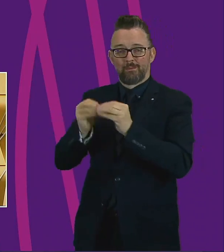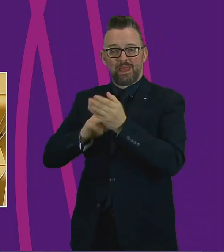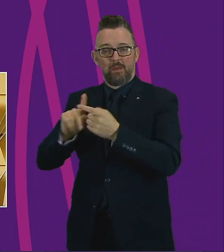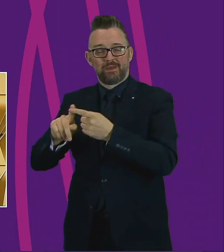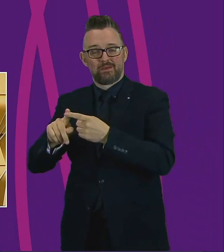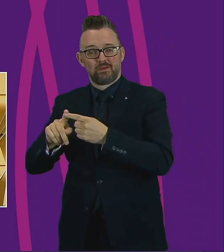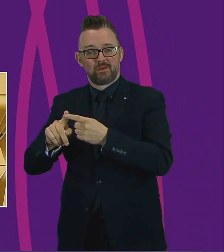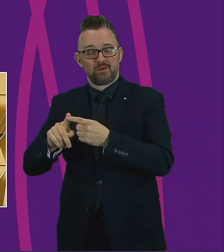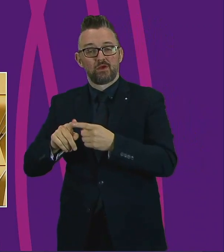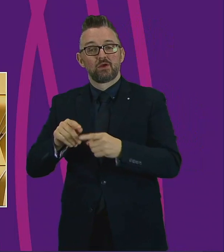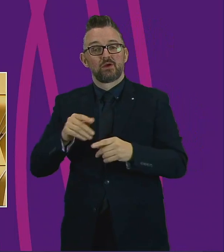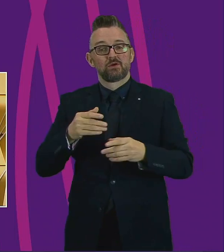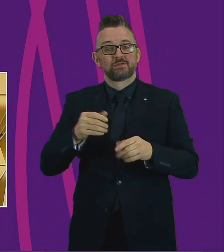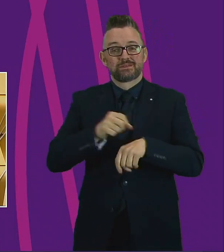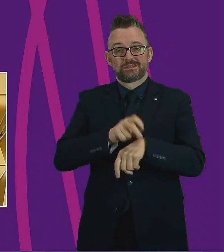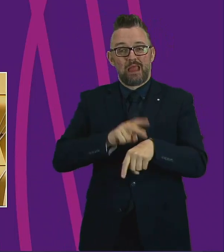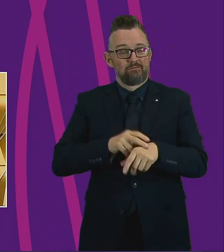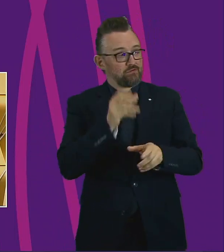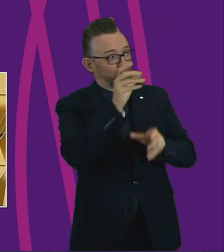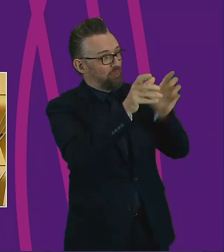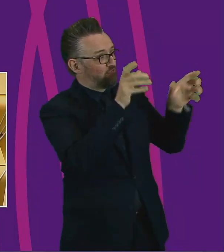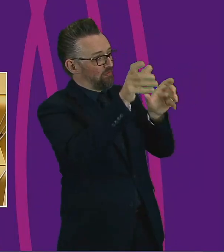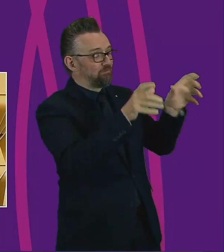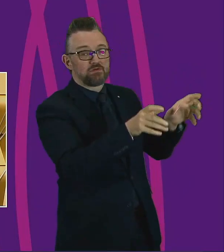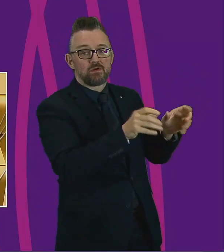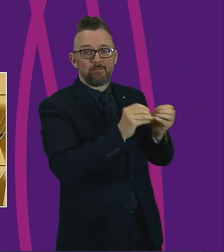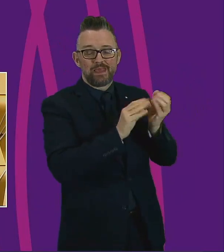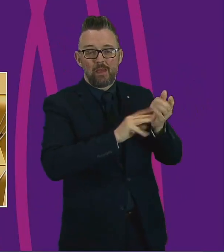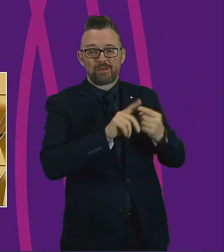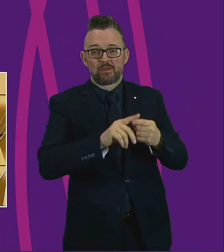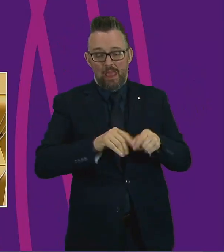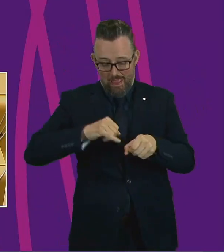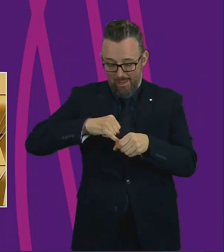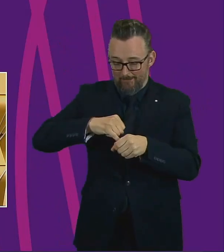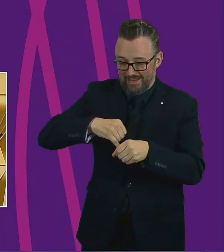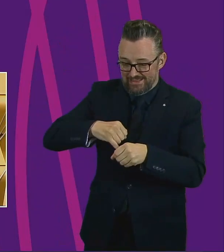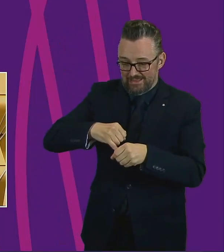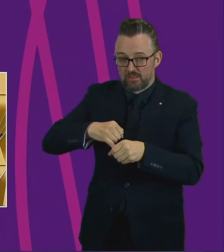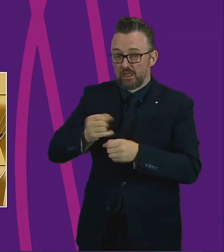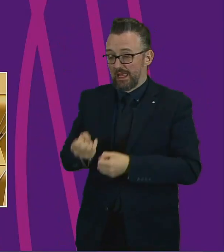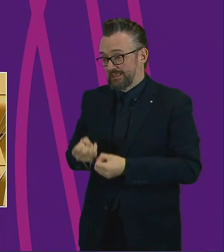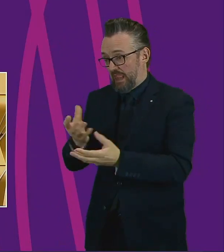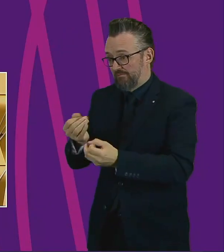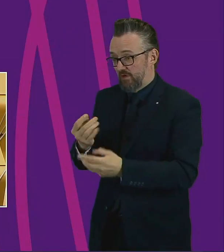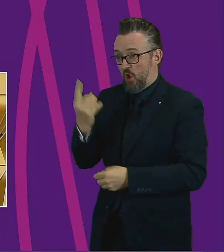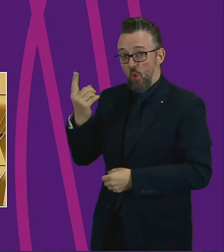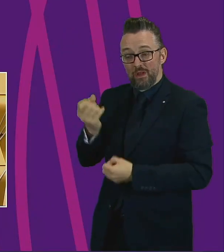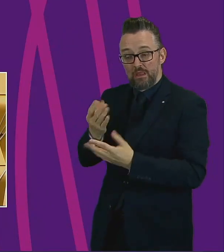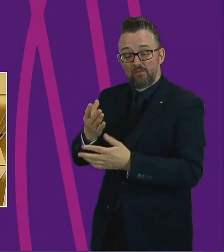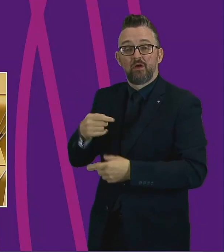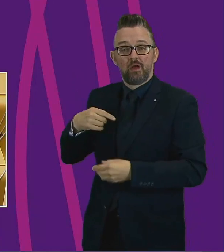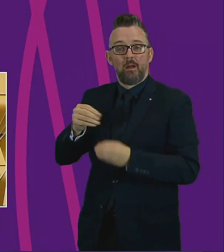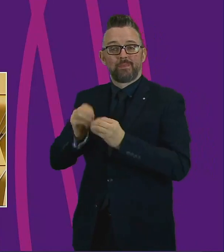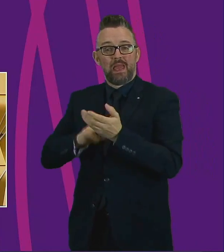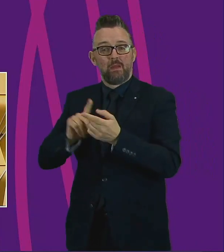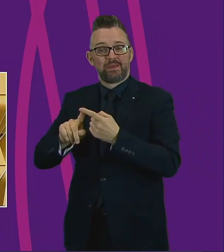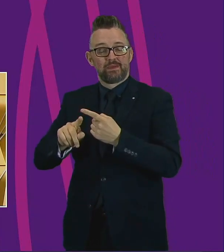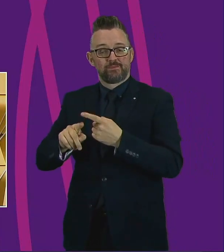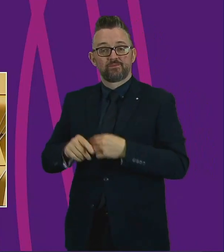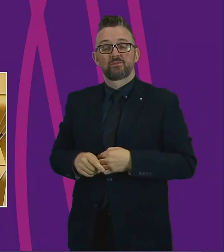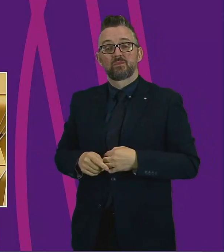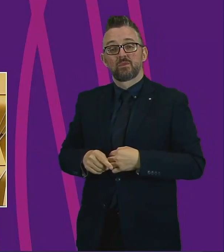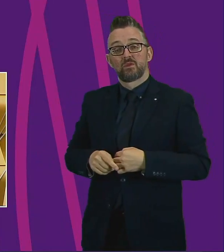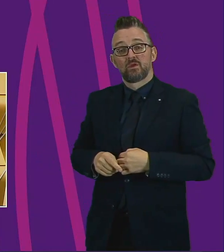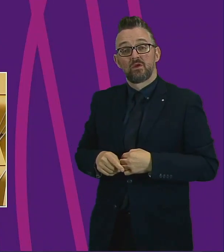shelves stocked by BME communities, their medicines and supplies delivered by BME communities, their diagnosis done